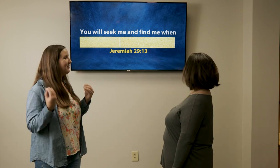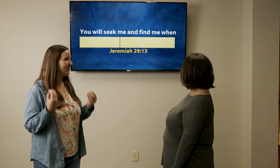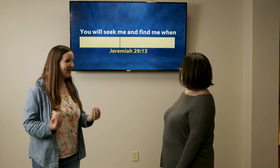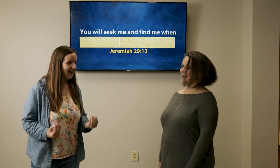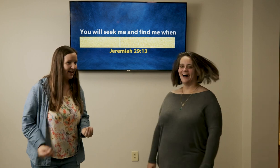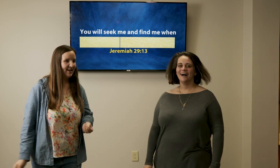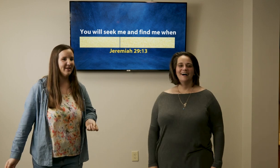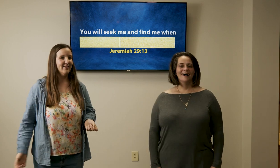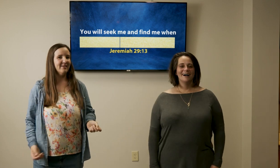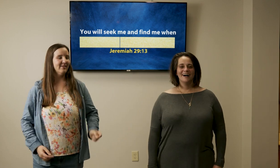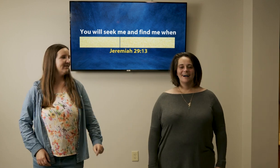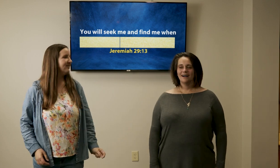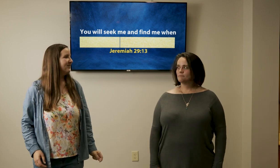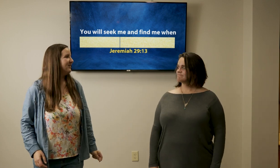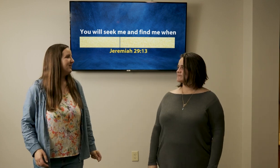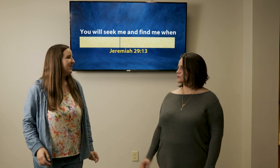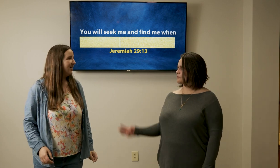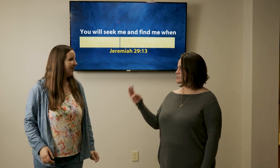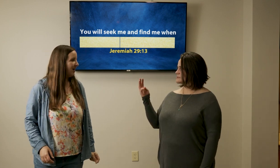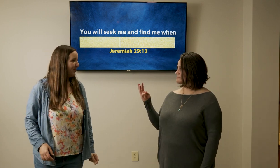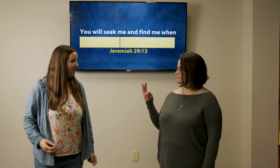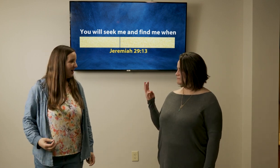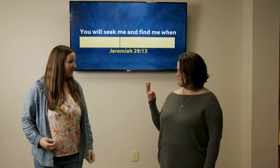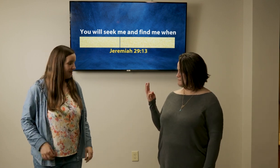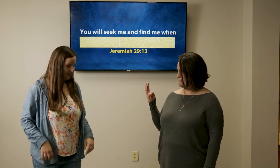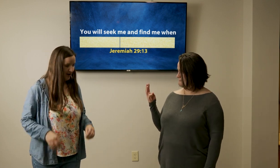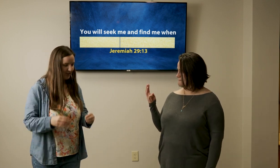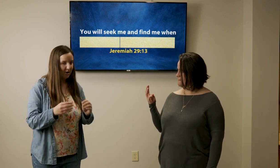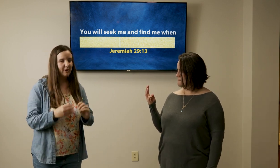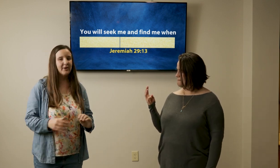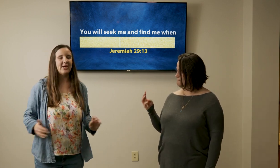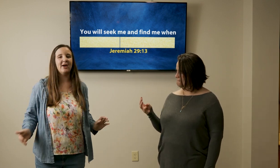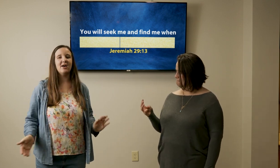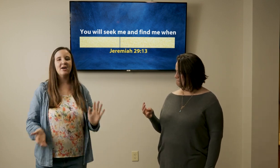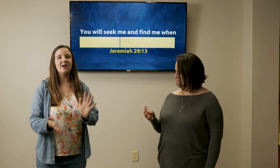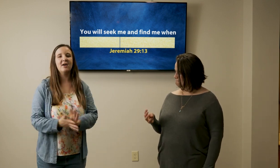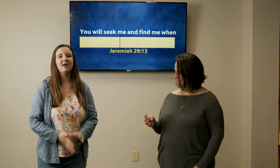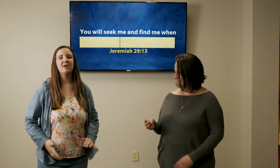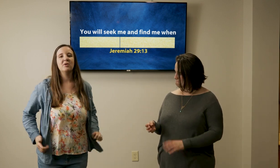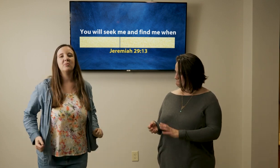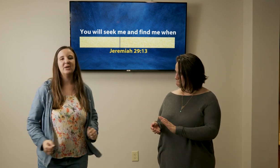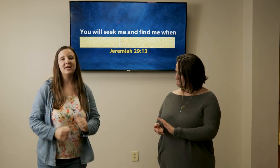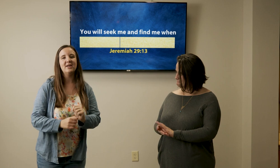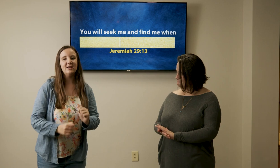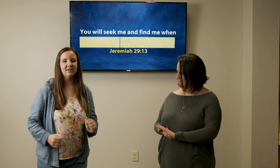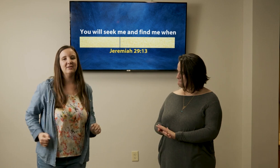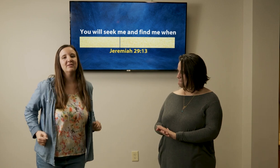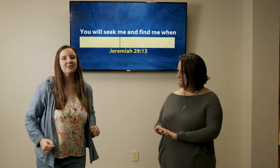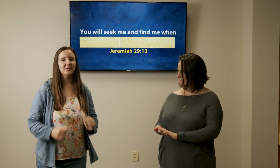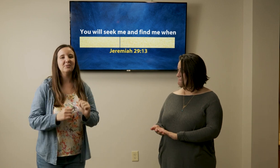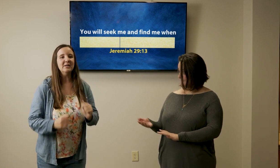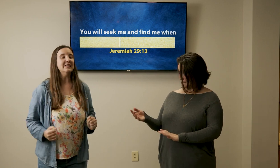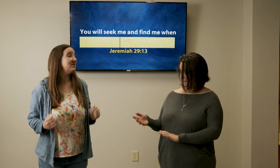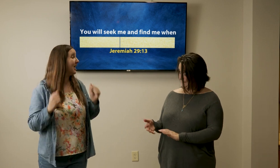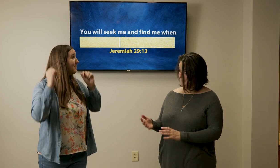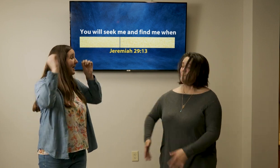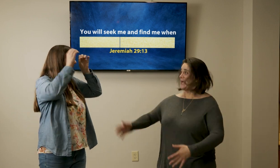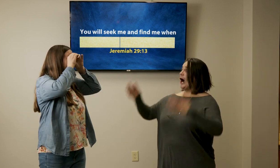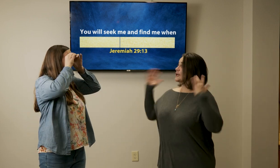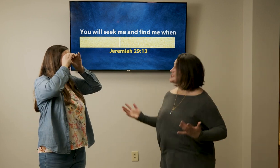when three words I'm the next part okay uh when you seek me good